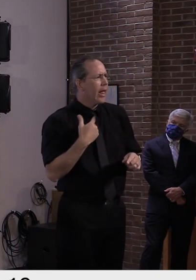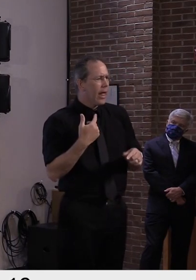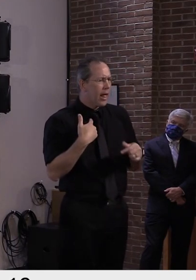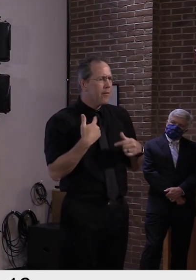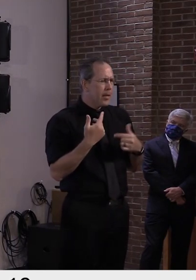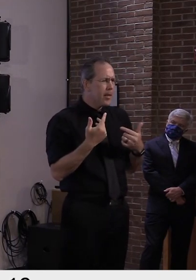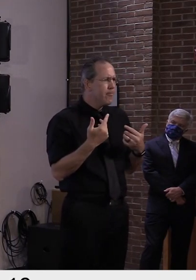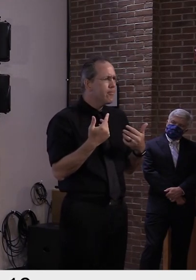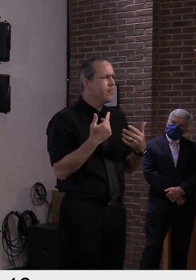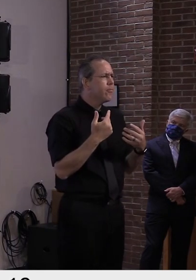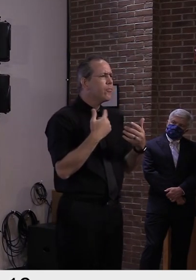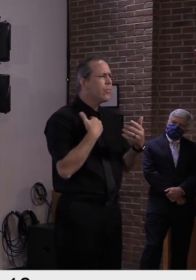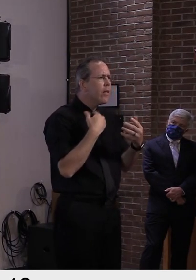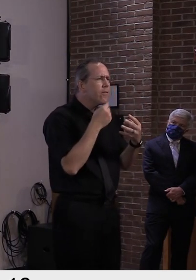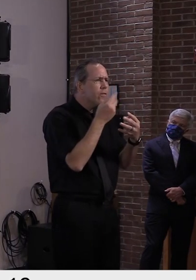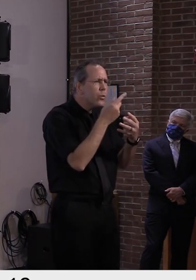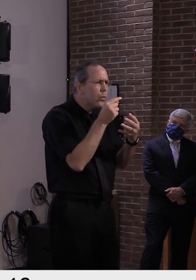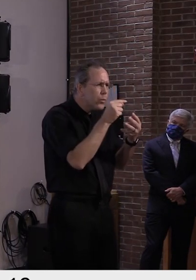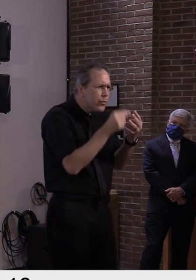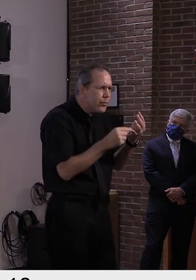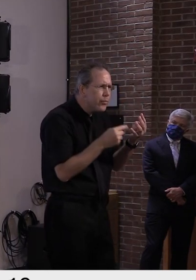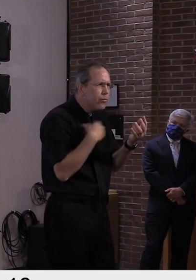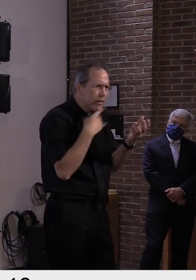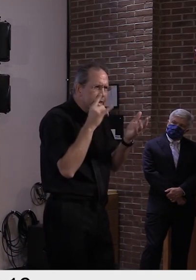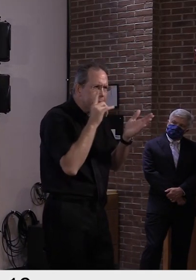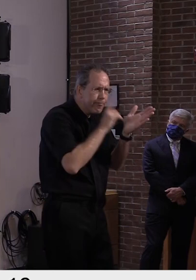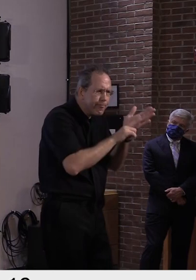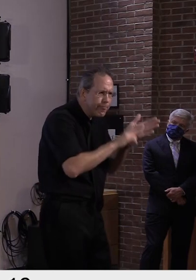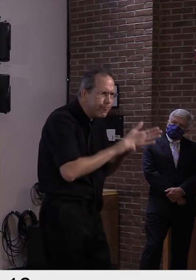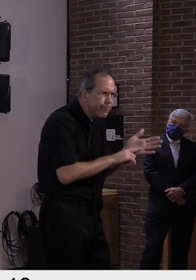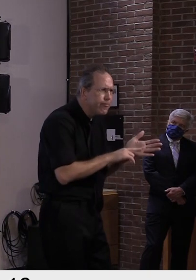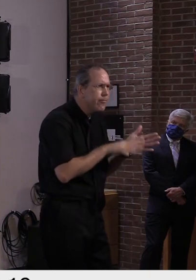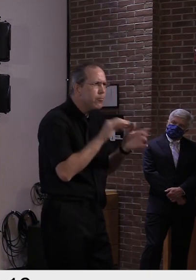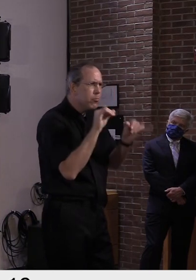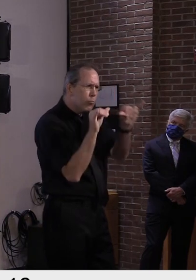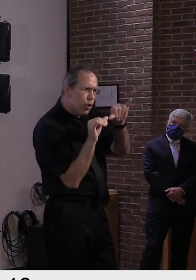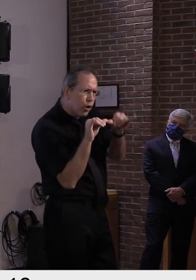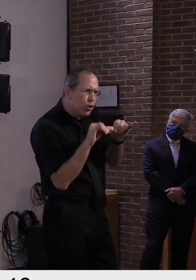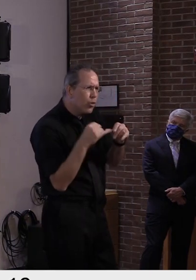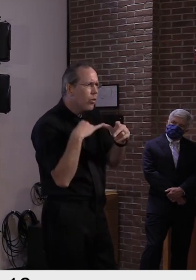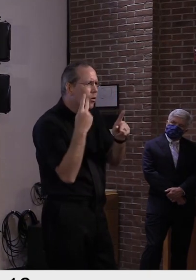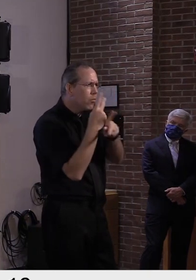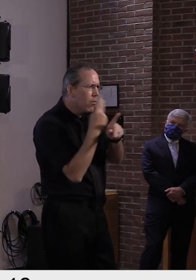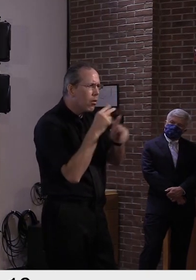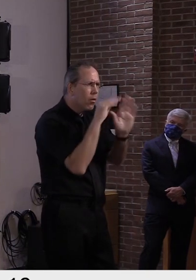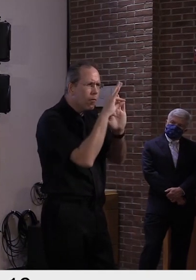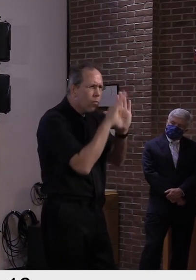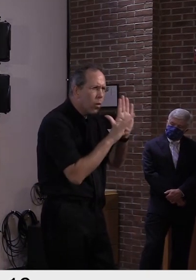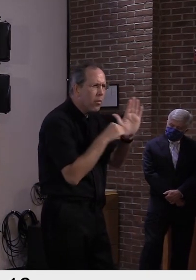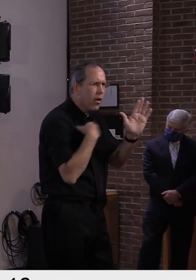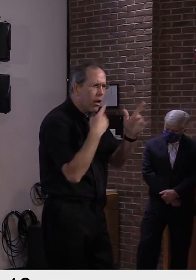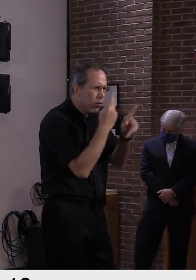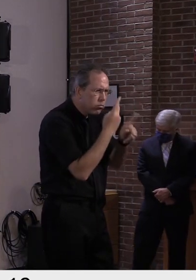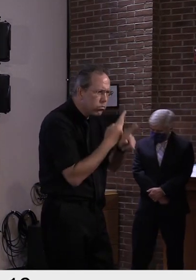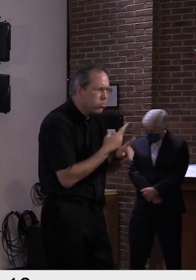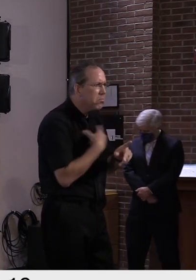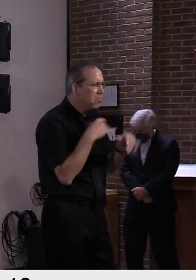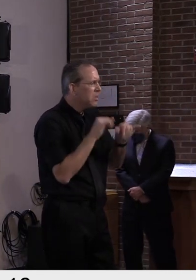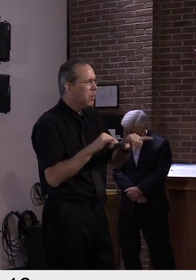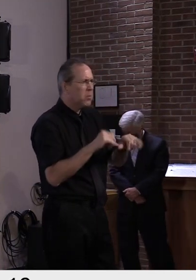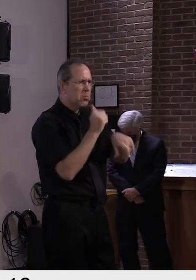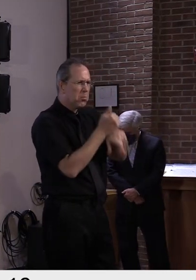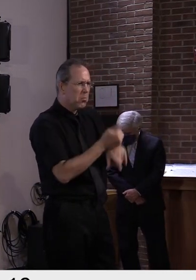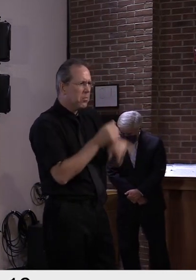uh, case growth, uh, hospital availability. Those are the metrics that we measure ourselves against in Vermont against. We have more granular